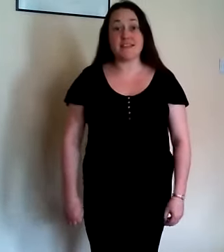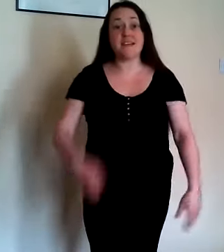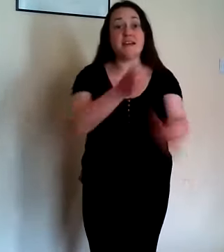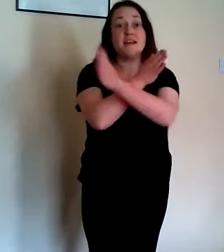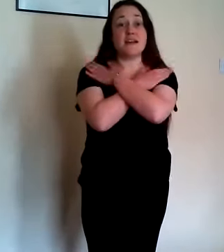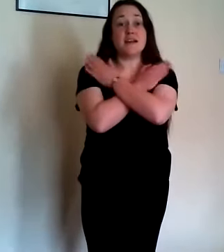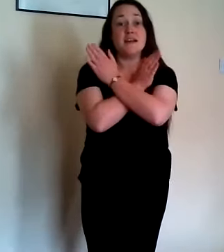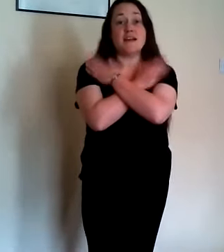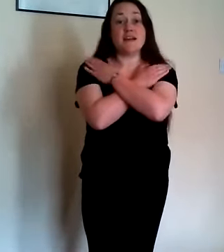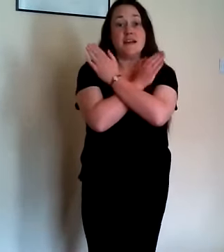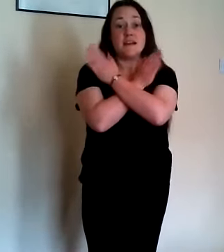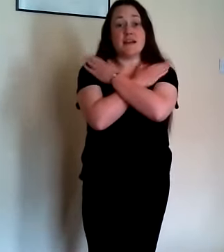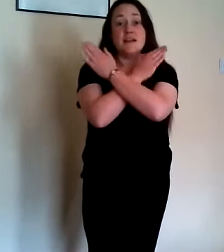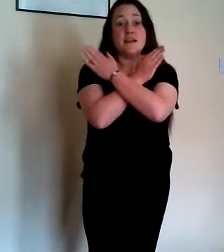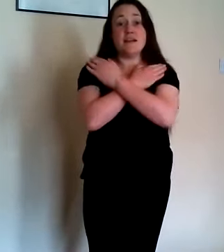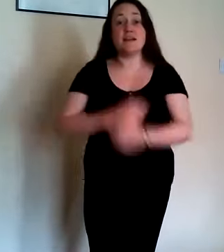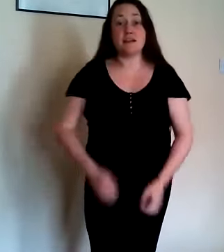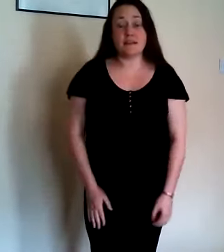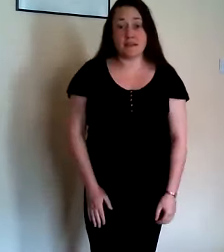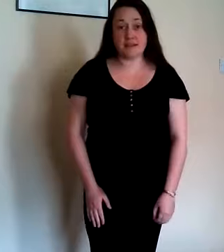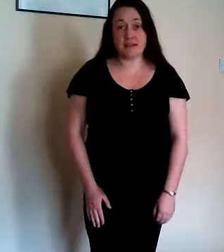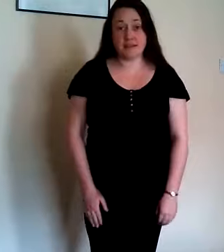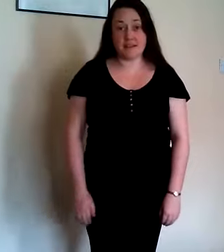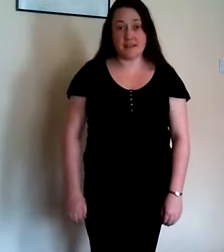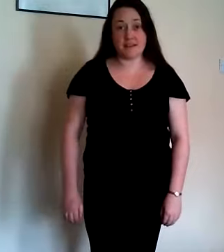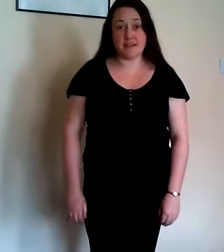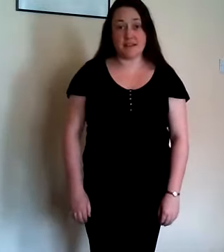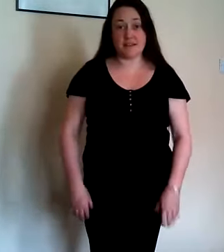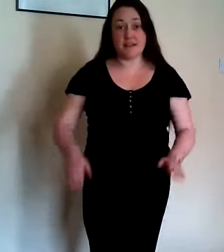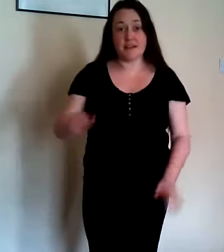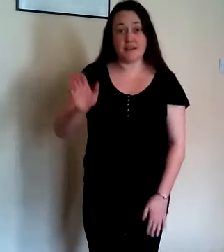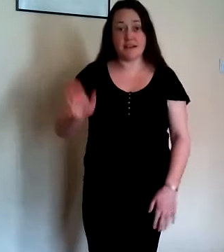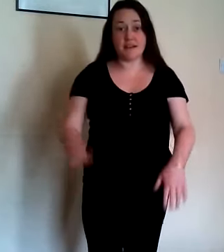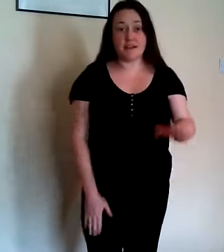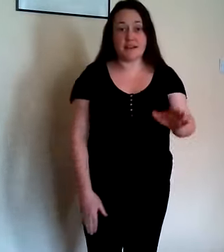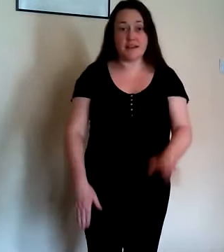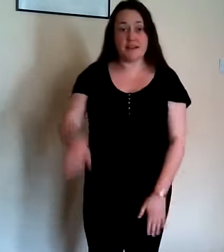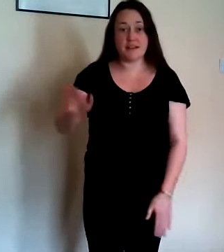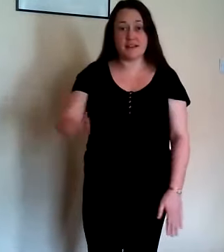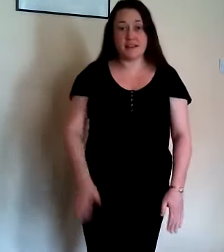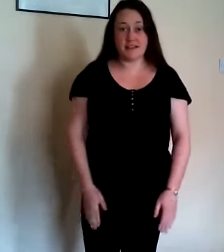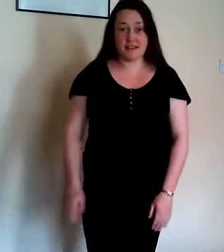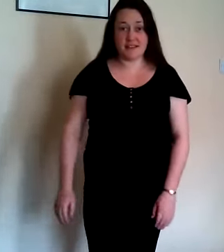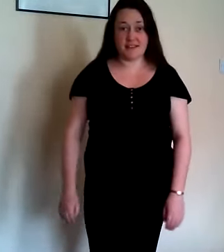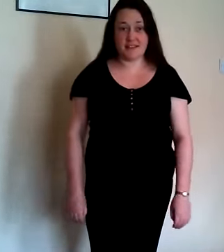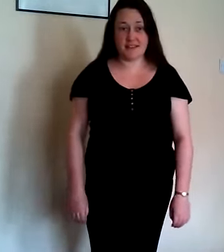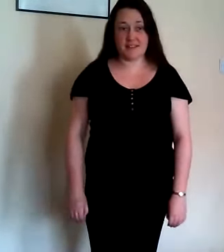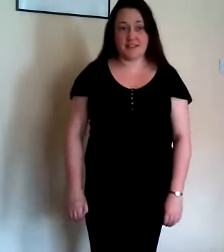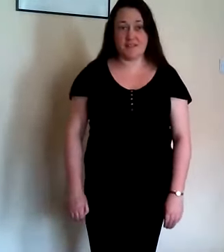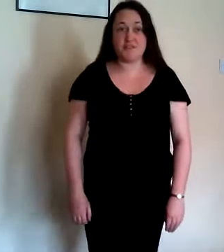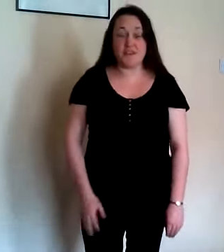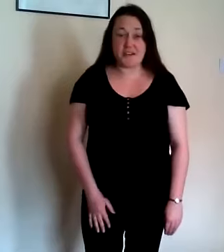very